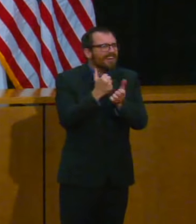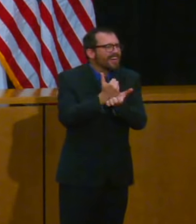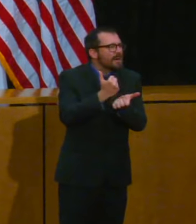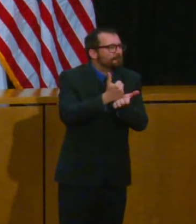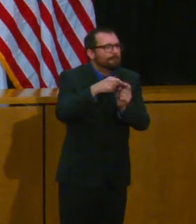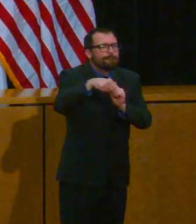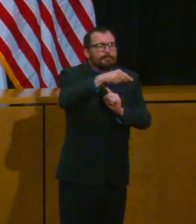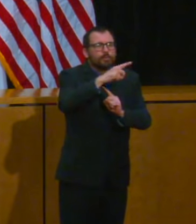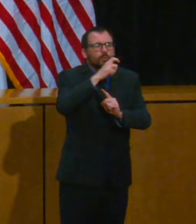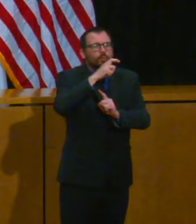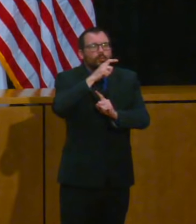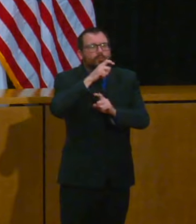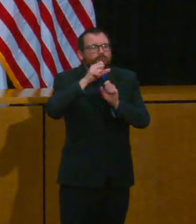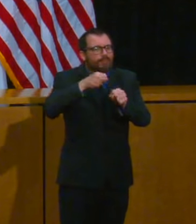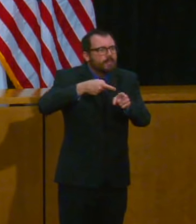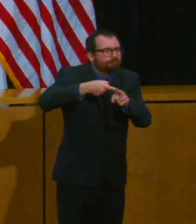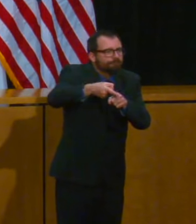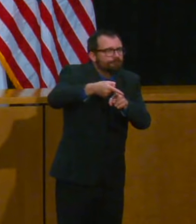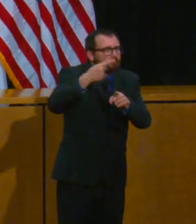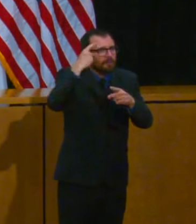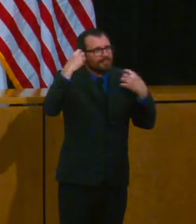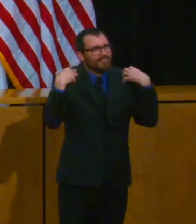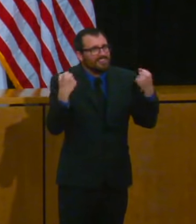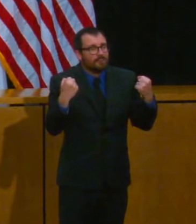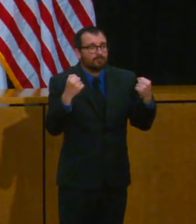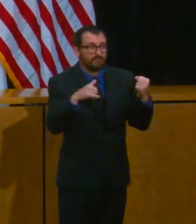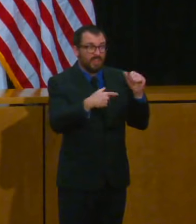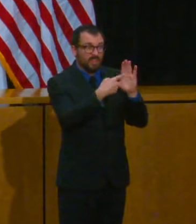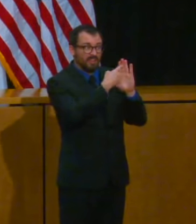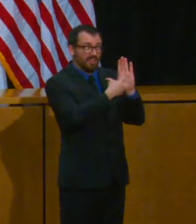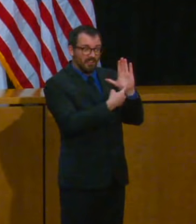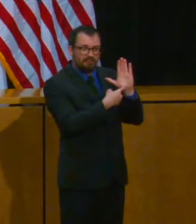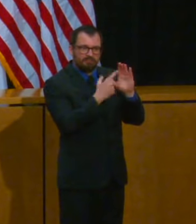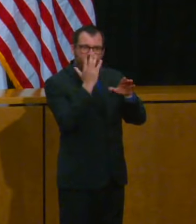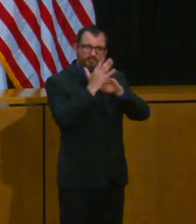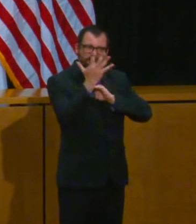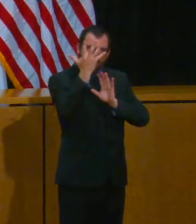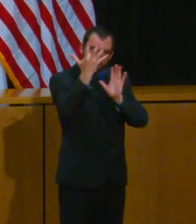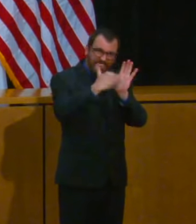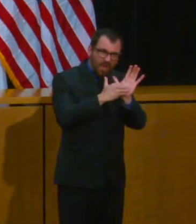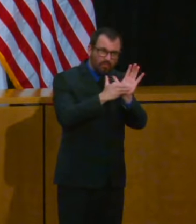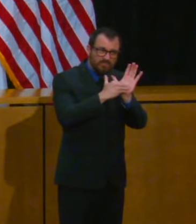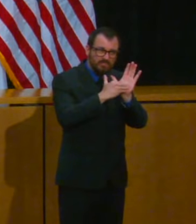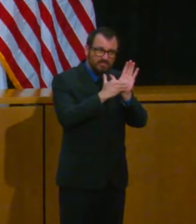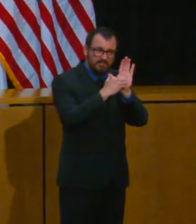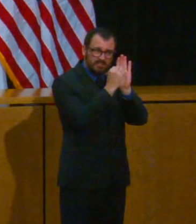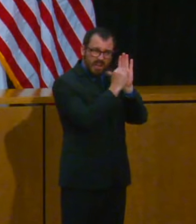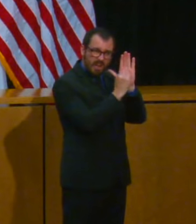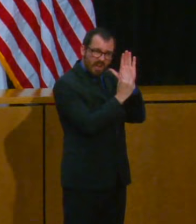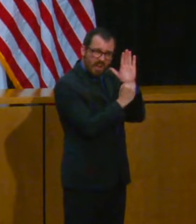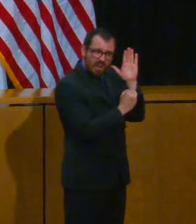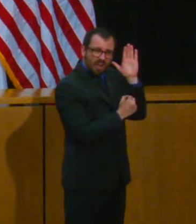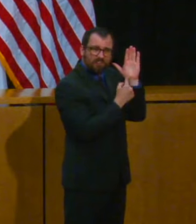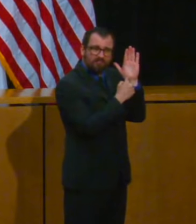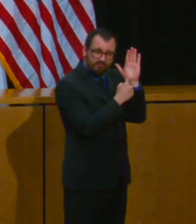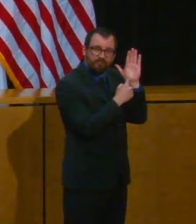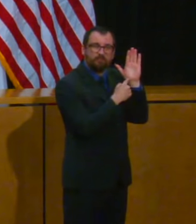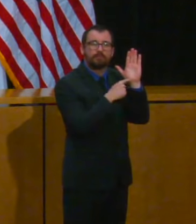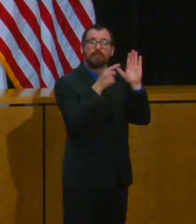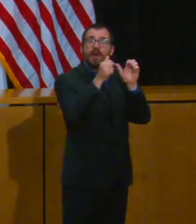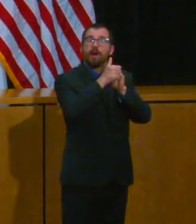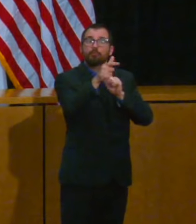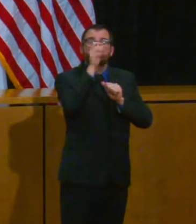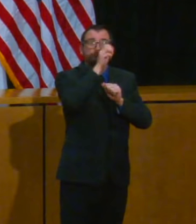organizations it's searchable by keywords and zip codes the website is managed by the Massachusetts